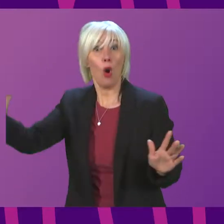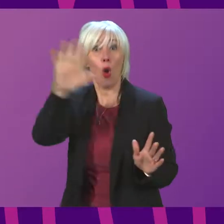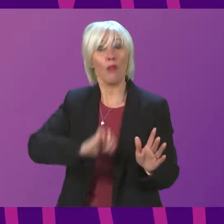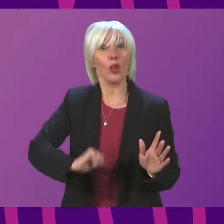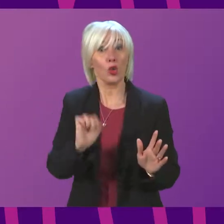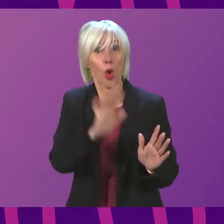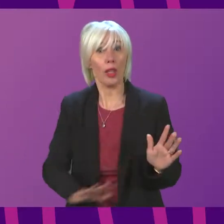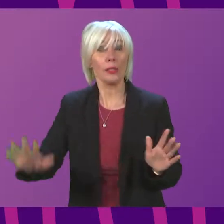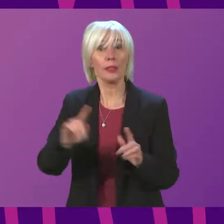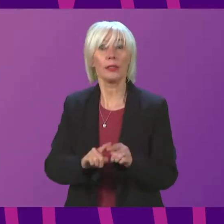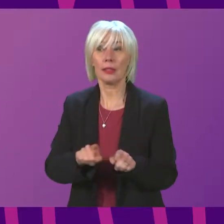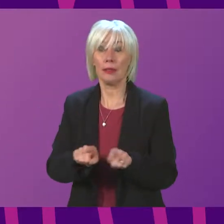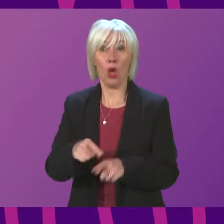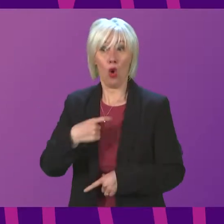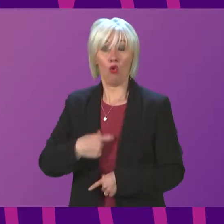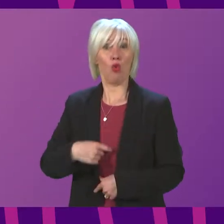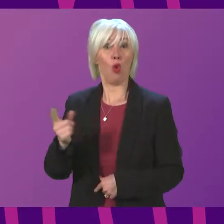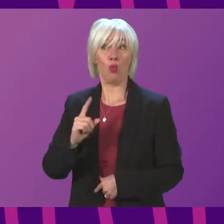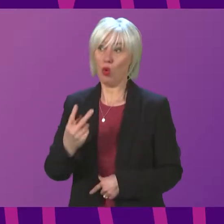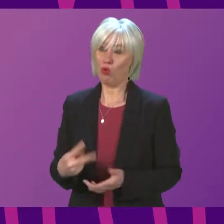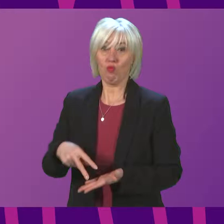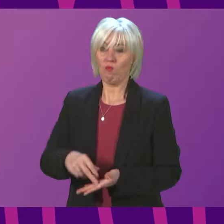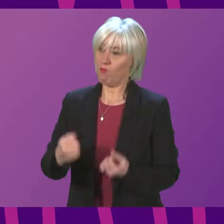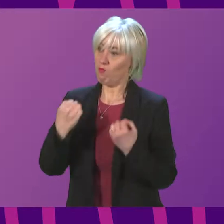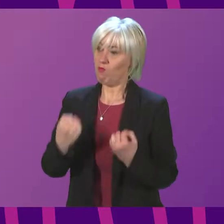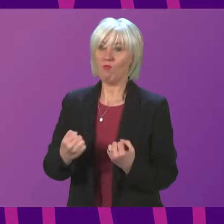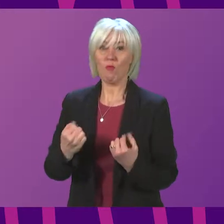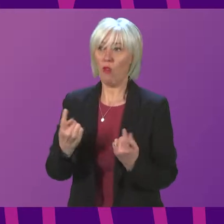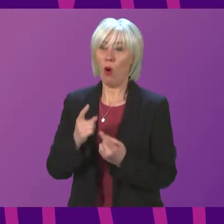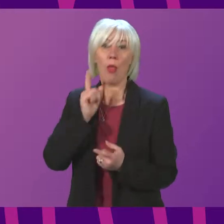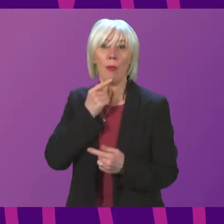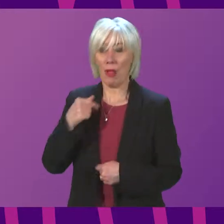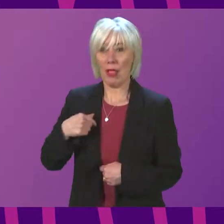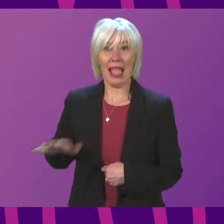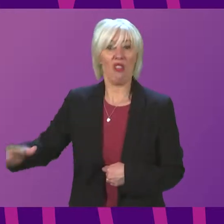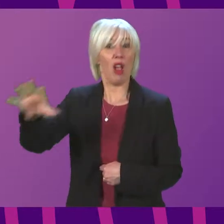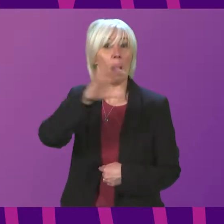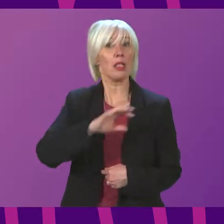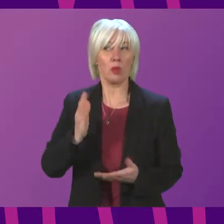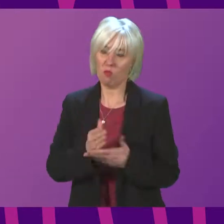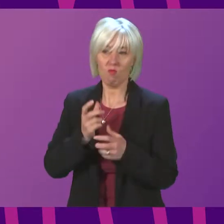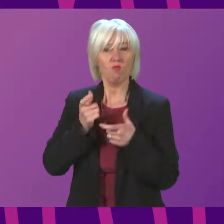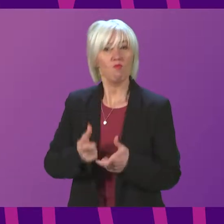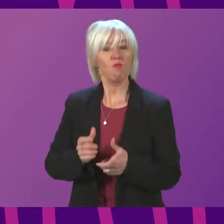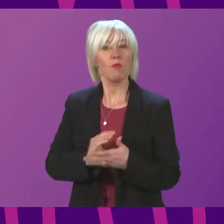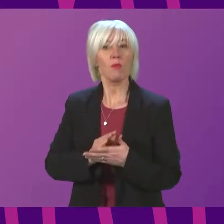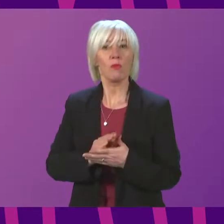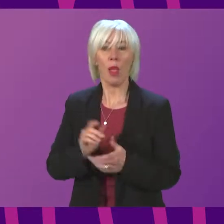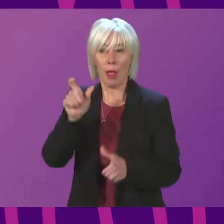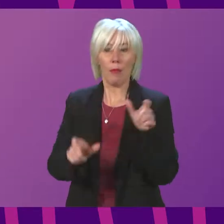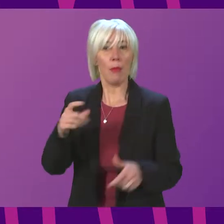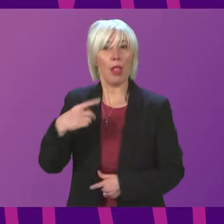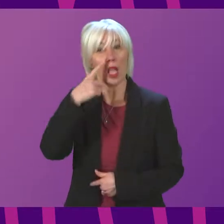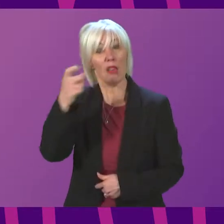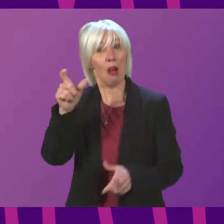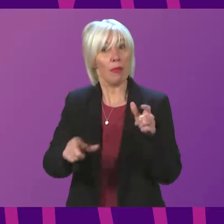and, like you, our role is to stand up for the issues our constituents care about. The young people we represent are continuing